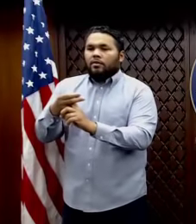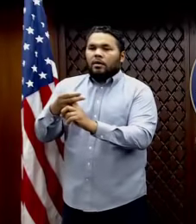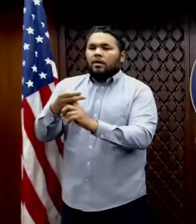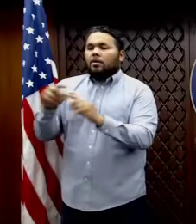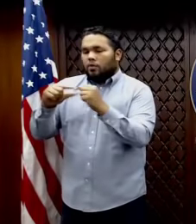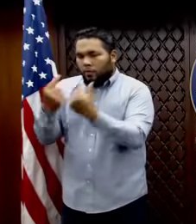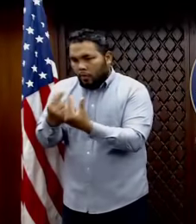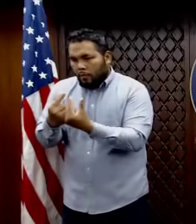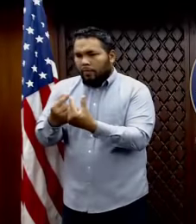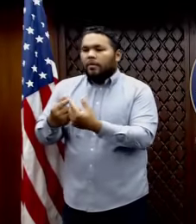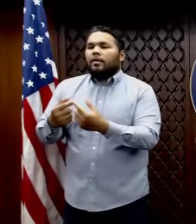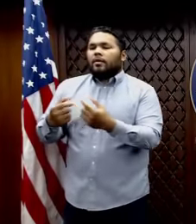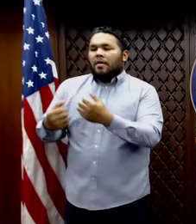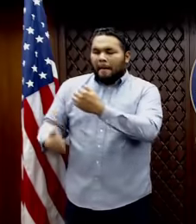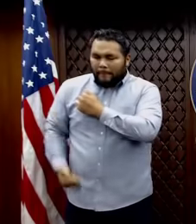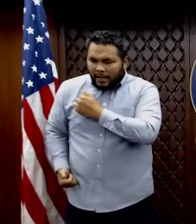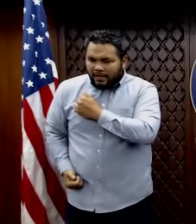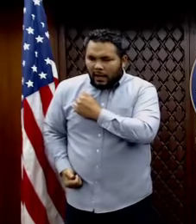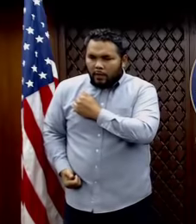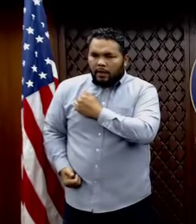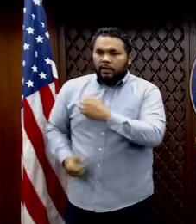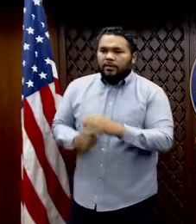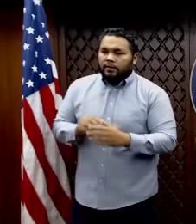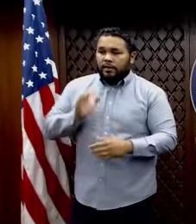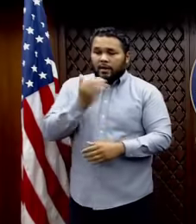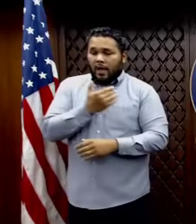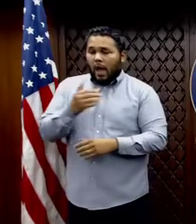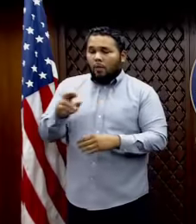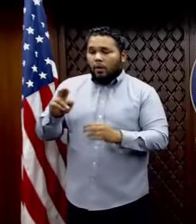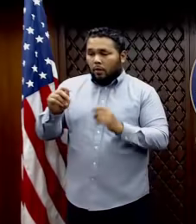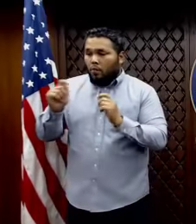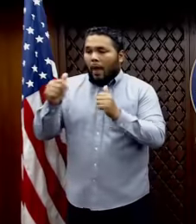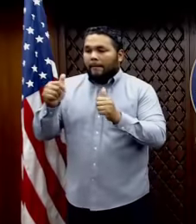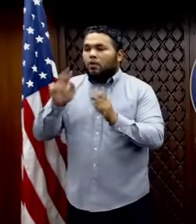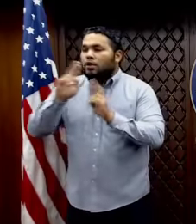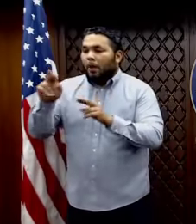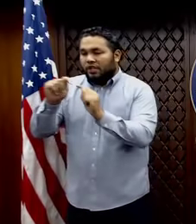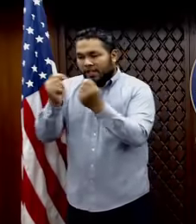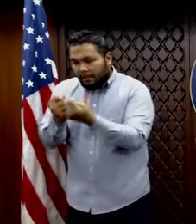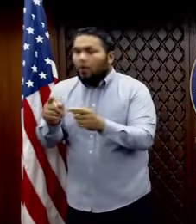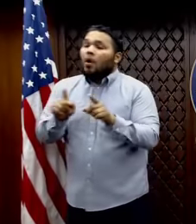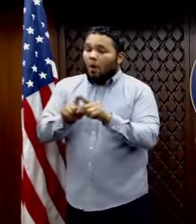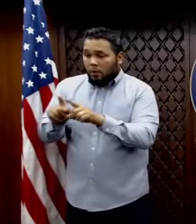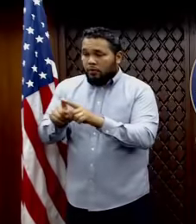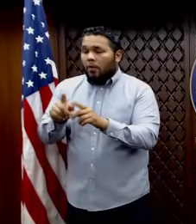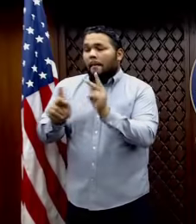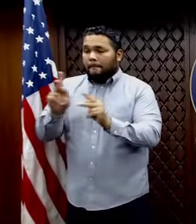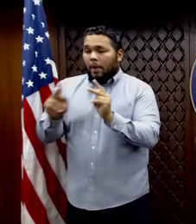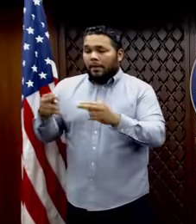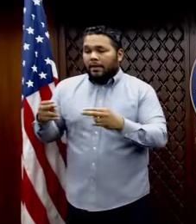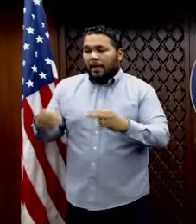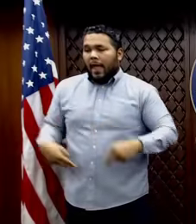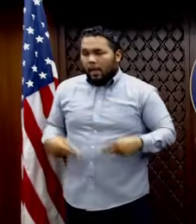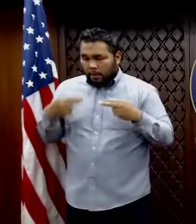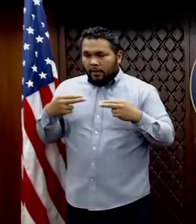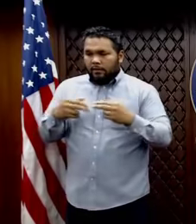uh, military, um, our, uh, rapid respond team and also public health. Uh, and they're,